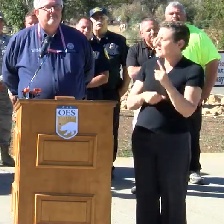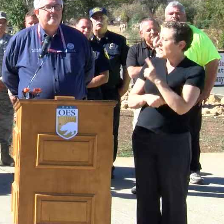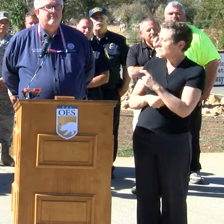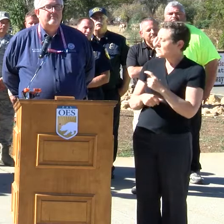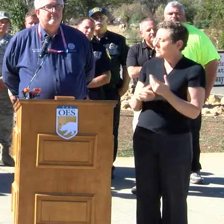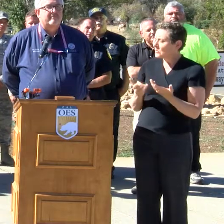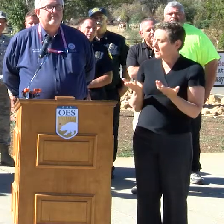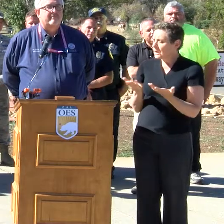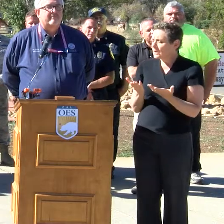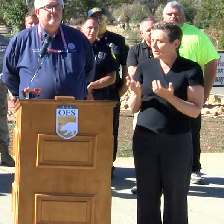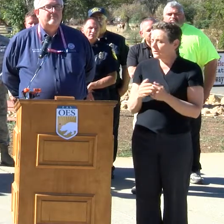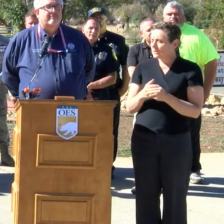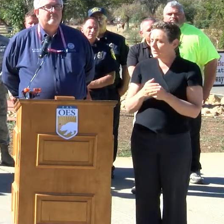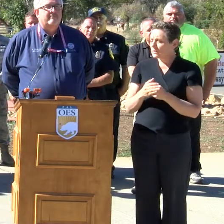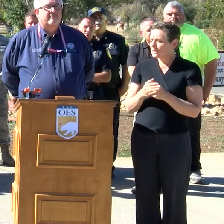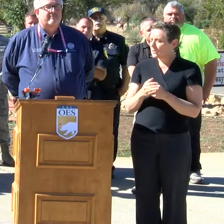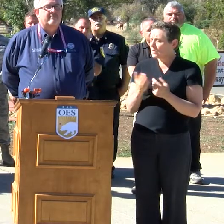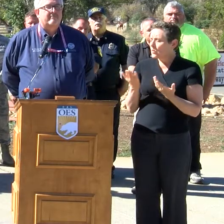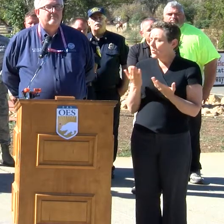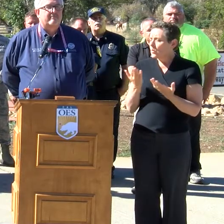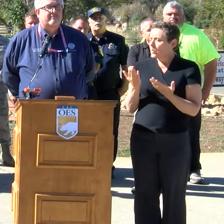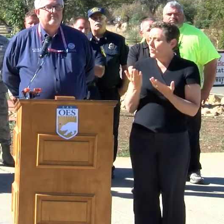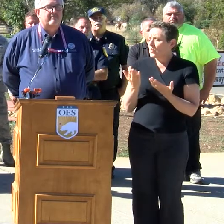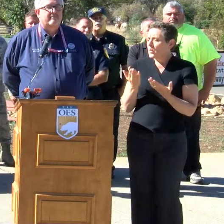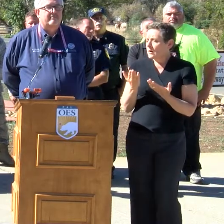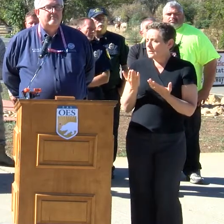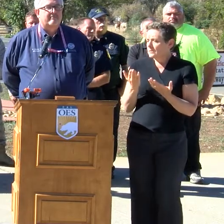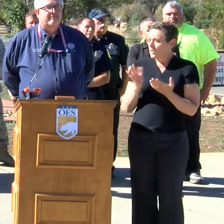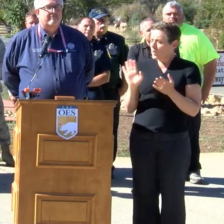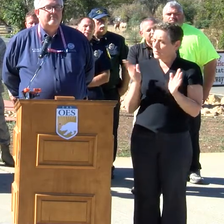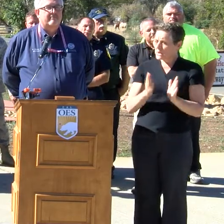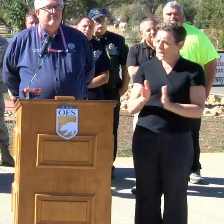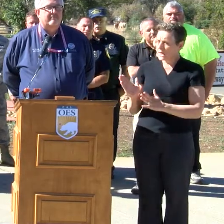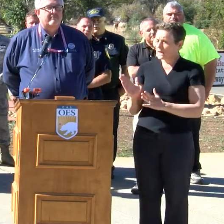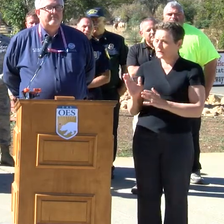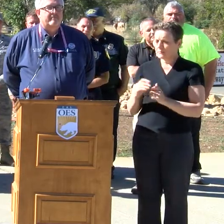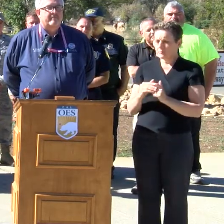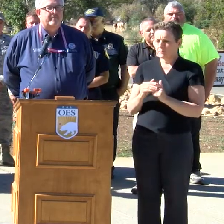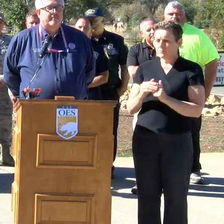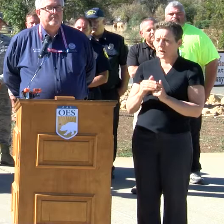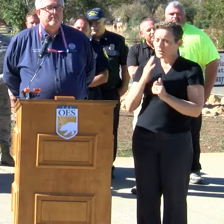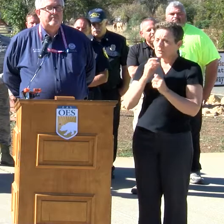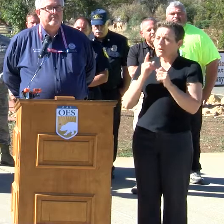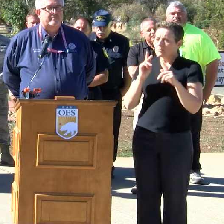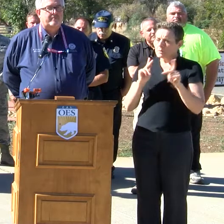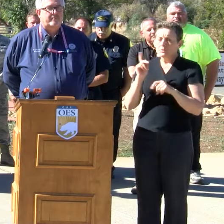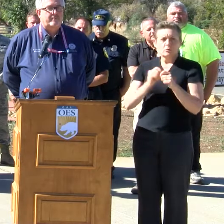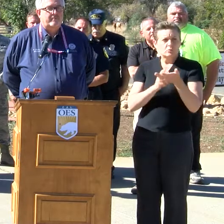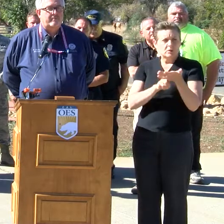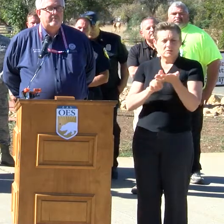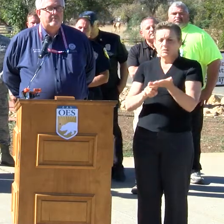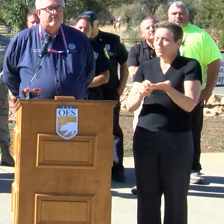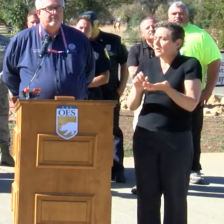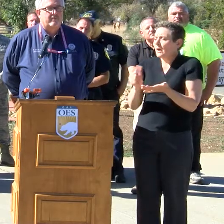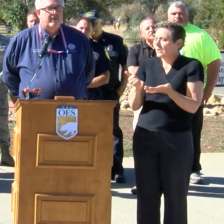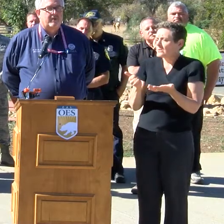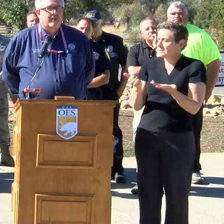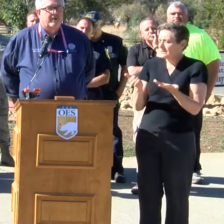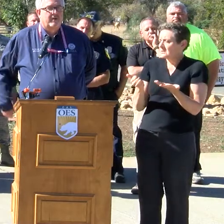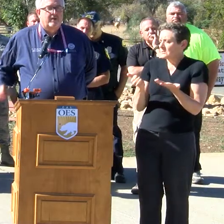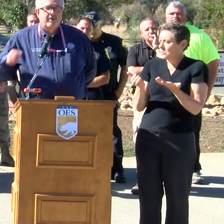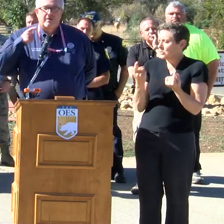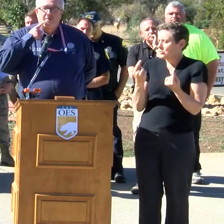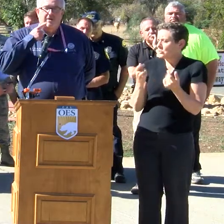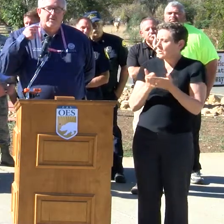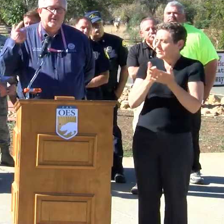While you're here, what concrete steps do you want to take? know you talked about people registering as the first step. After that, what concrete